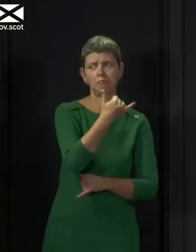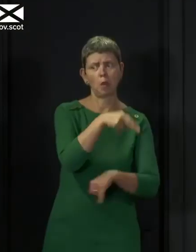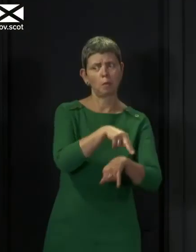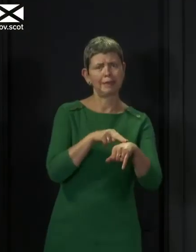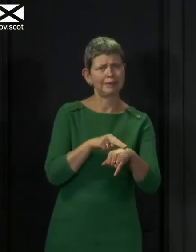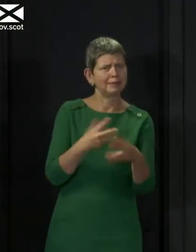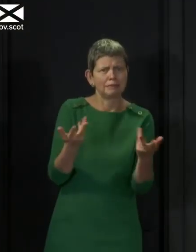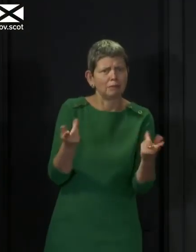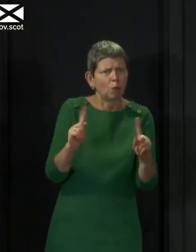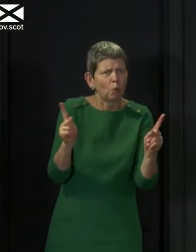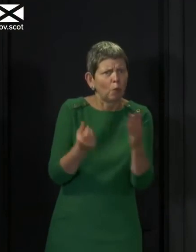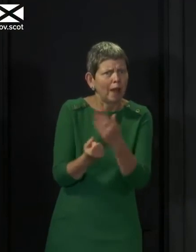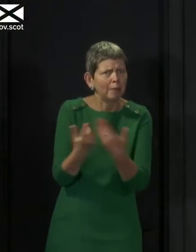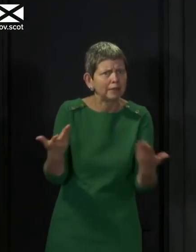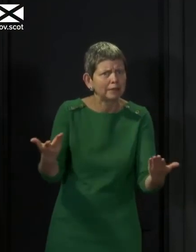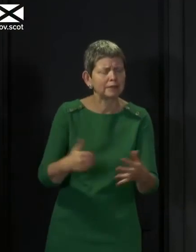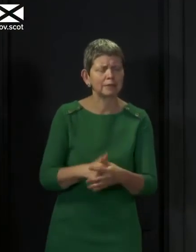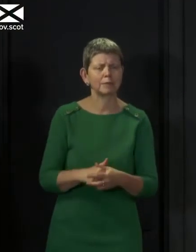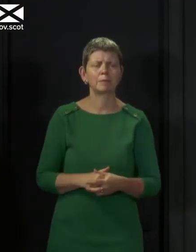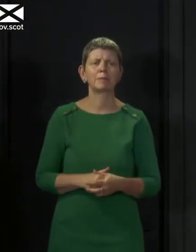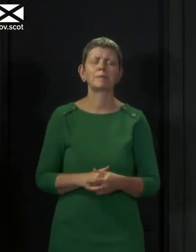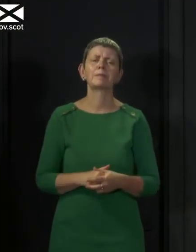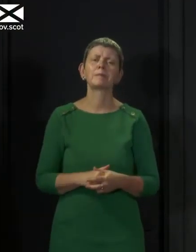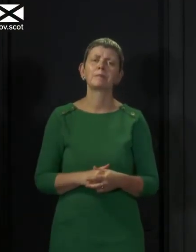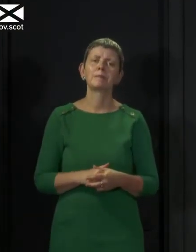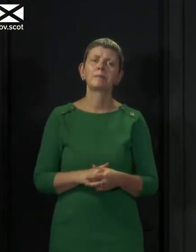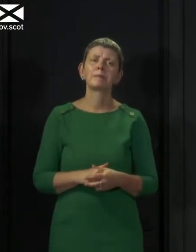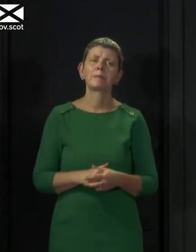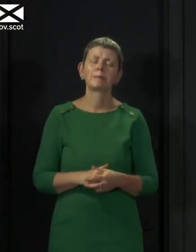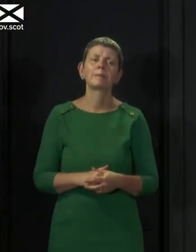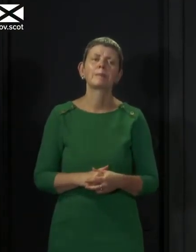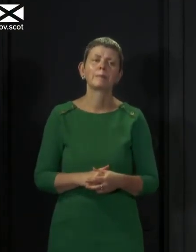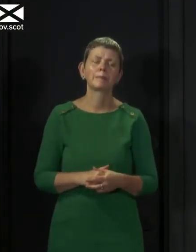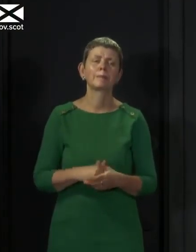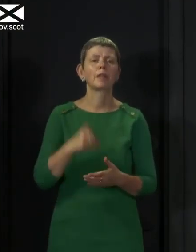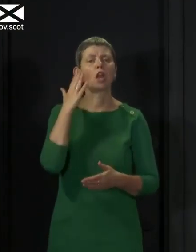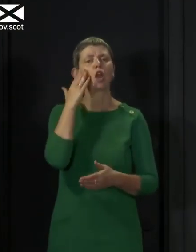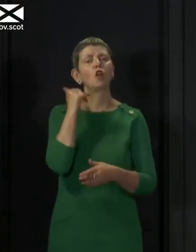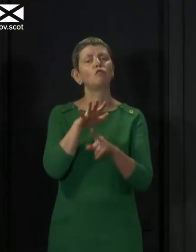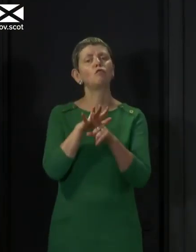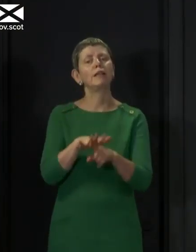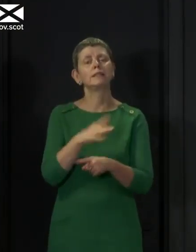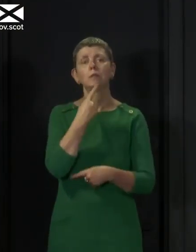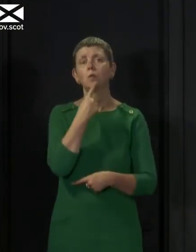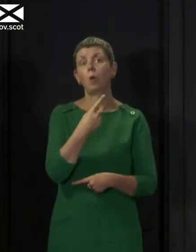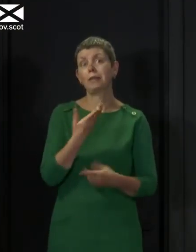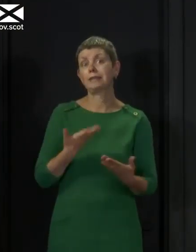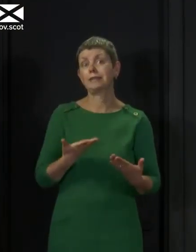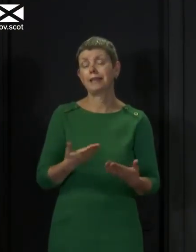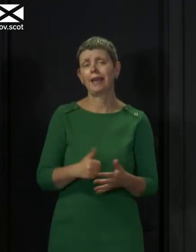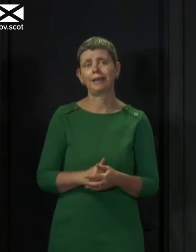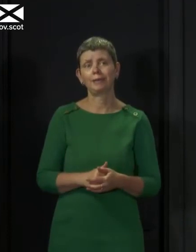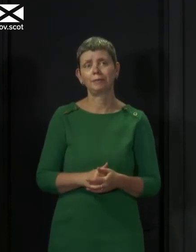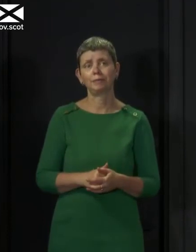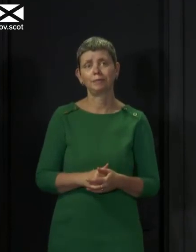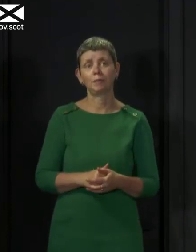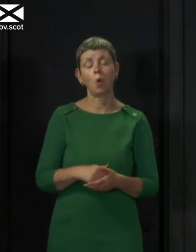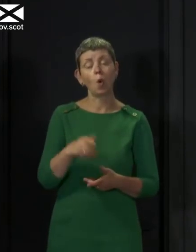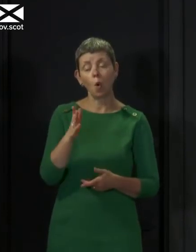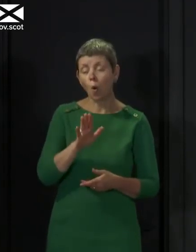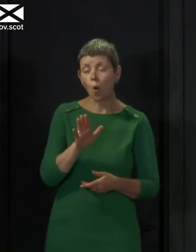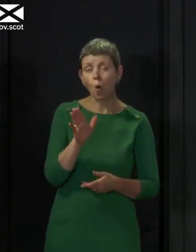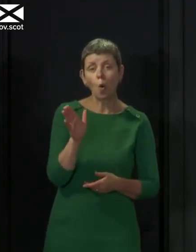OK, I'll hand over to the Chief in a second. On my comments about racism, no country is immune from racism.